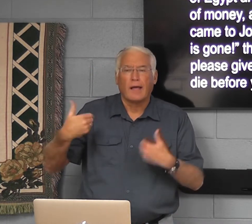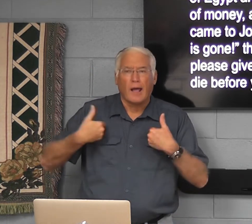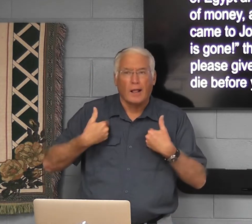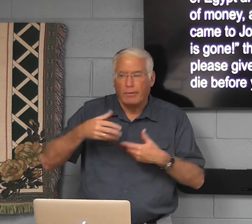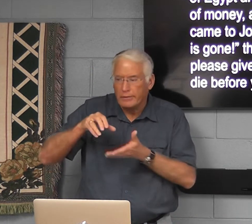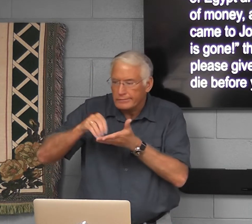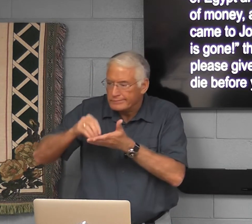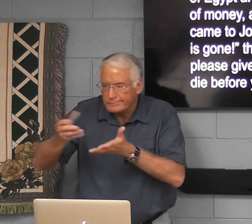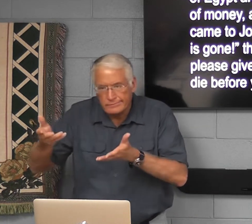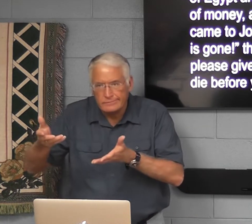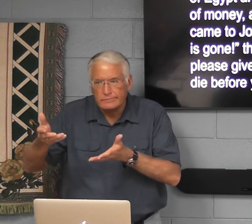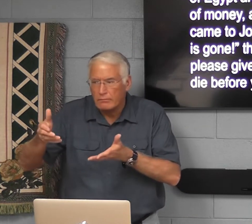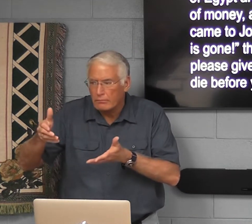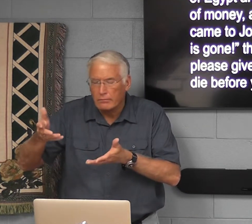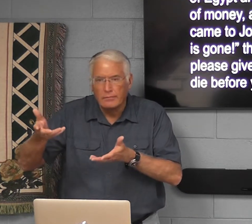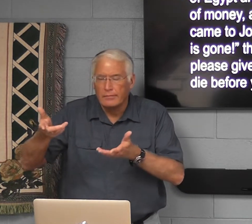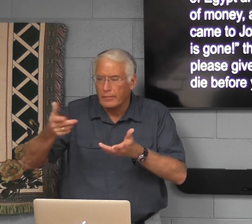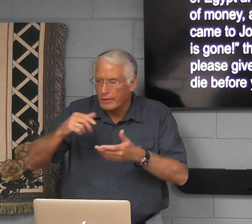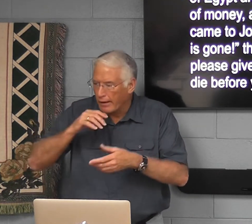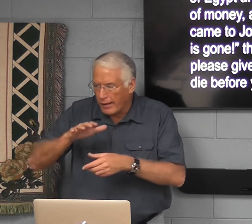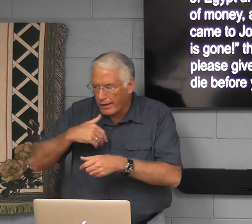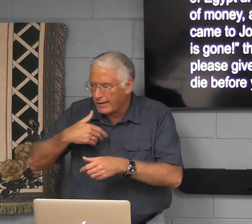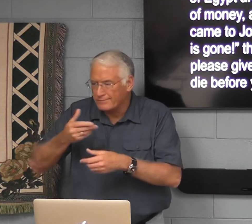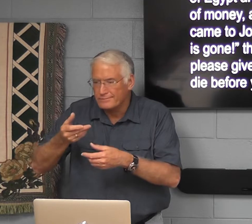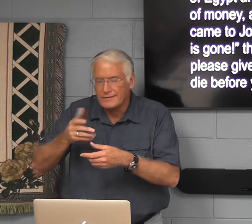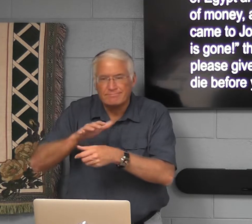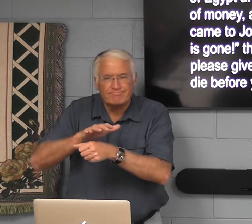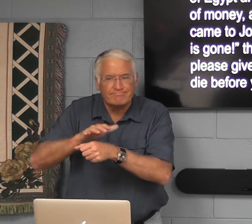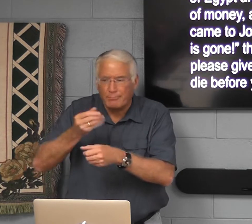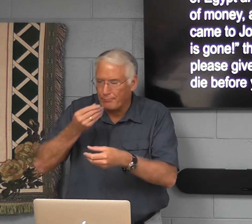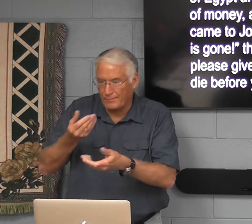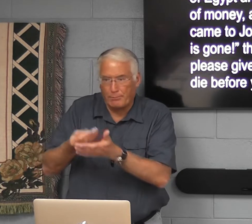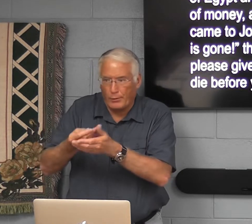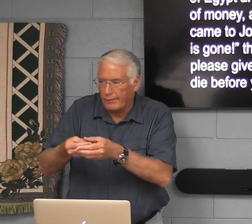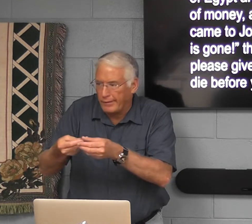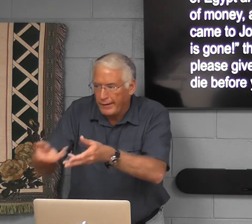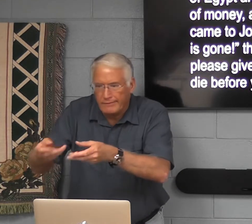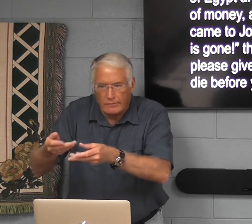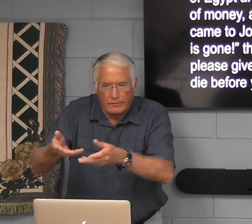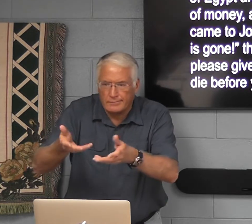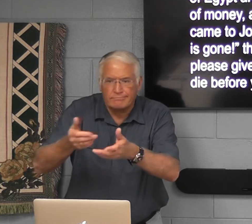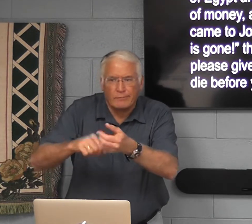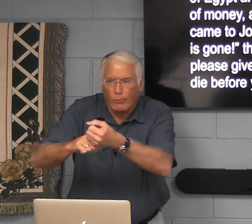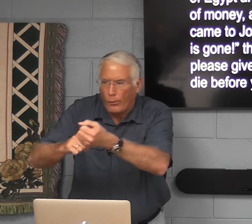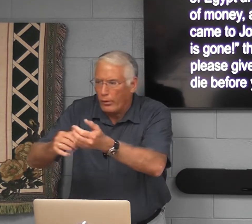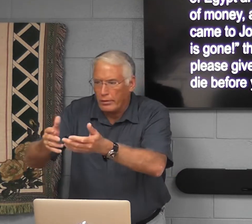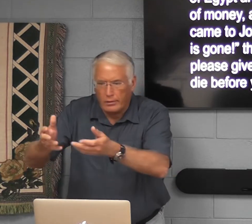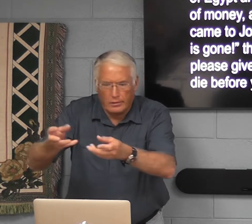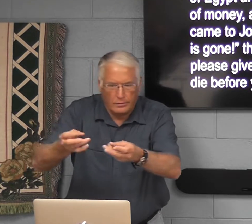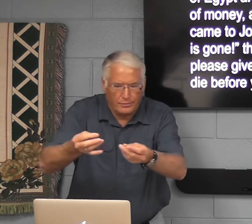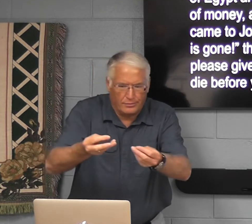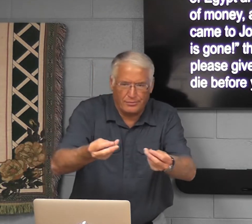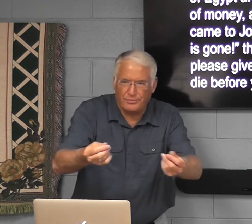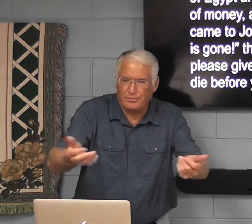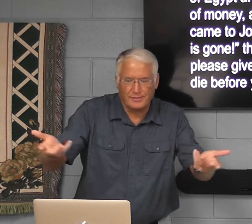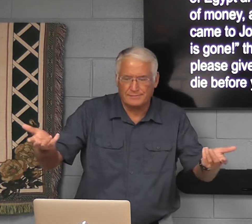serious. The animals had no food, the no food, the money